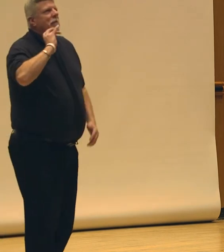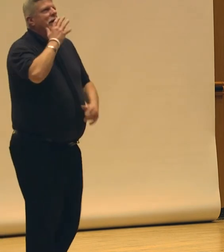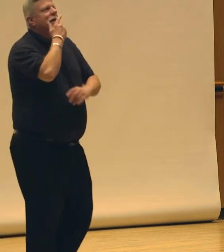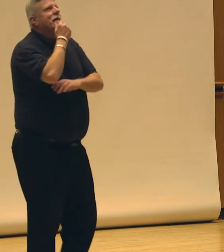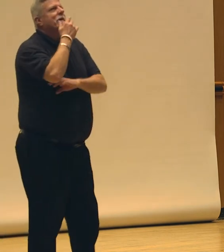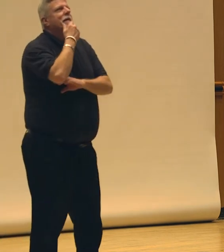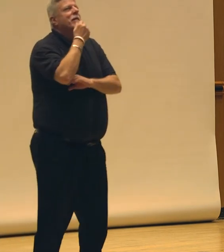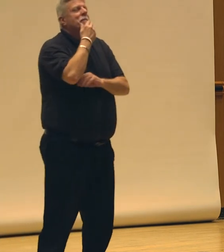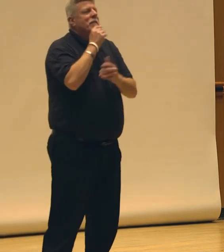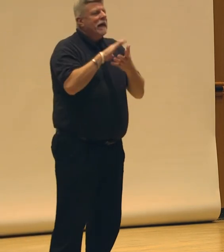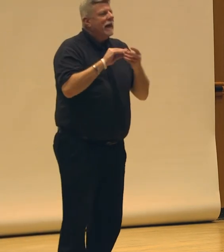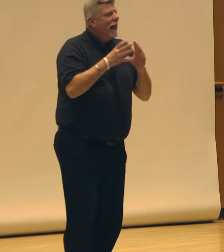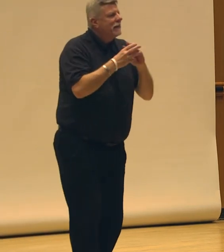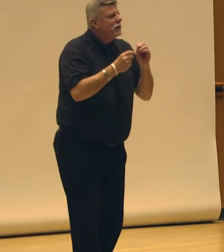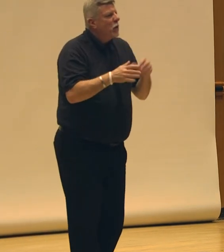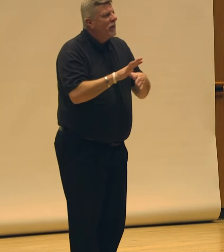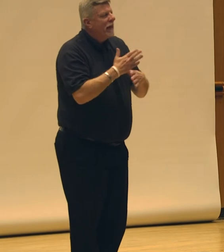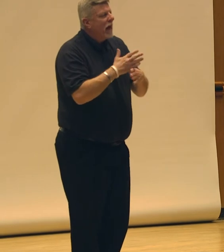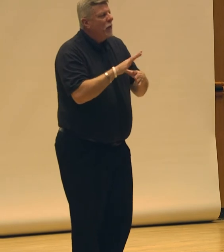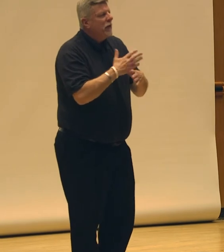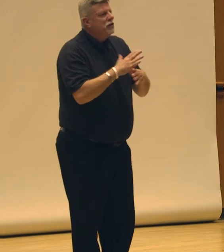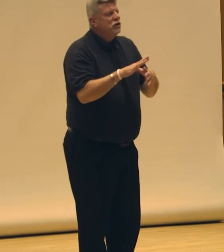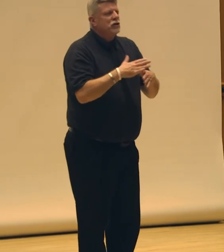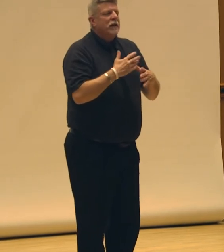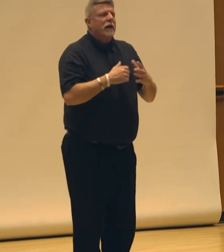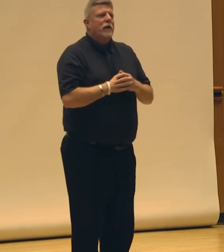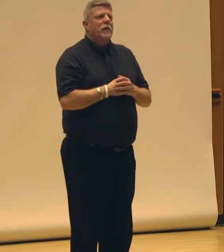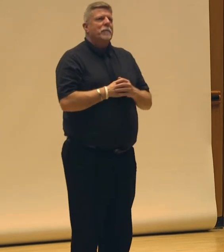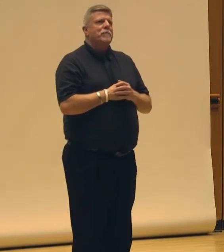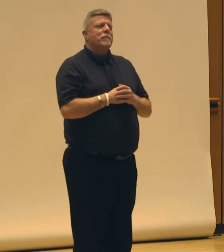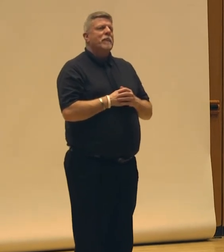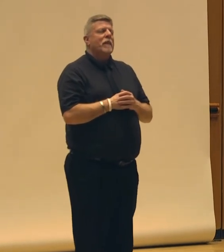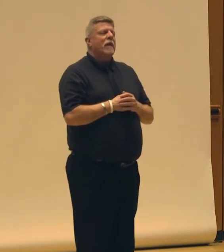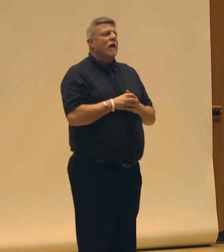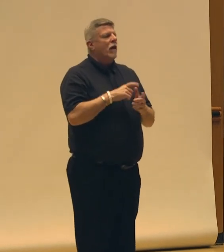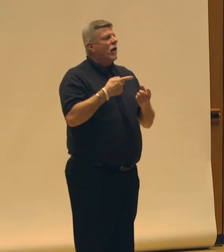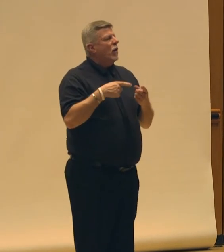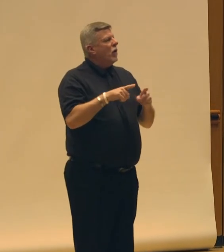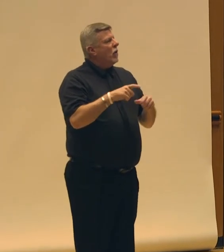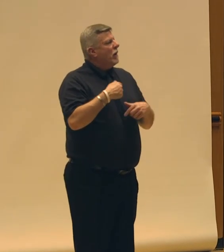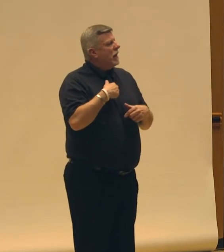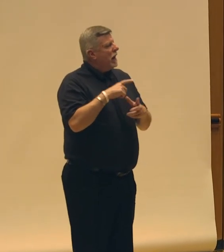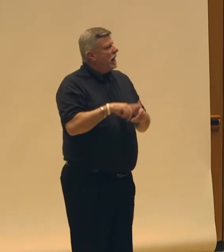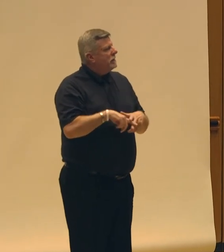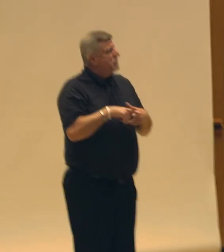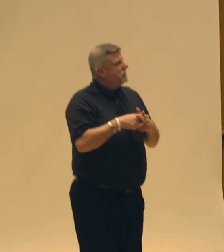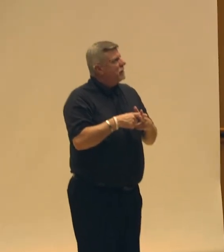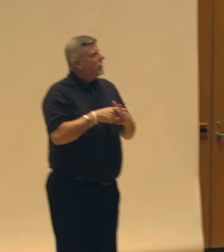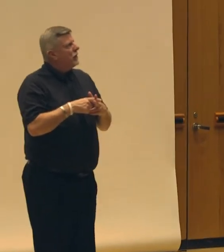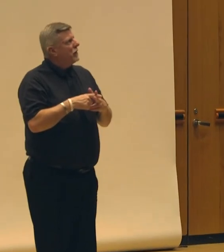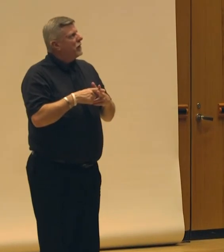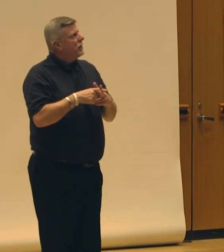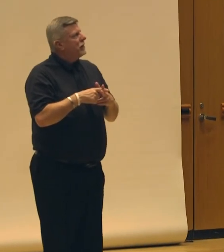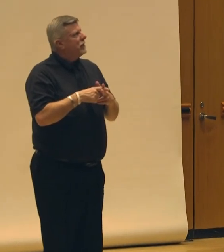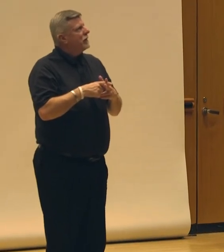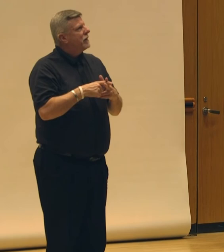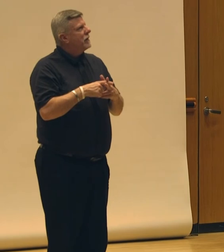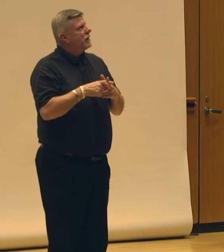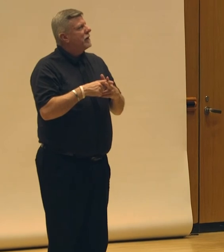An anecdote that I would share is, as I started the